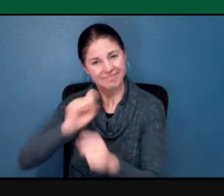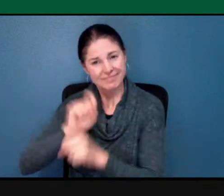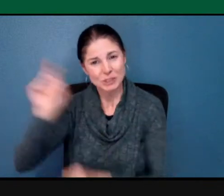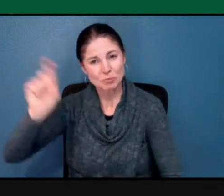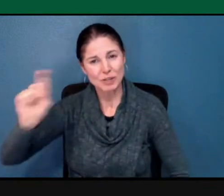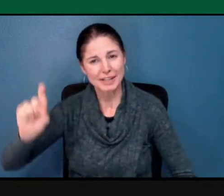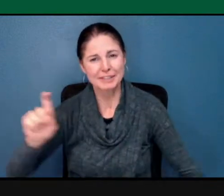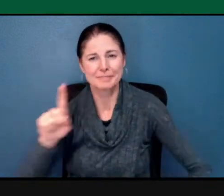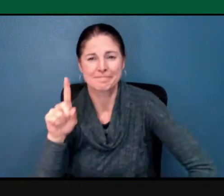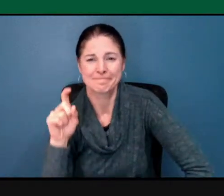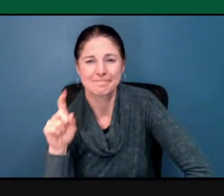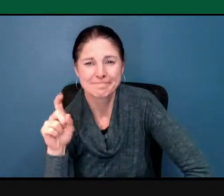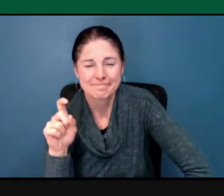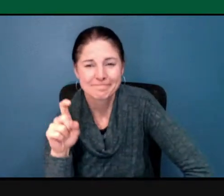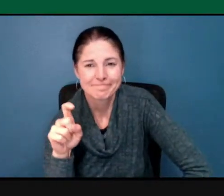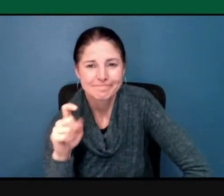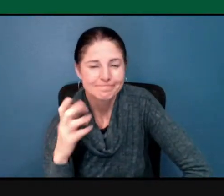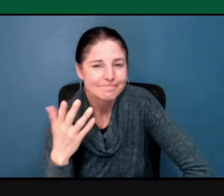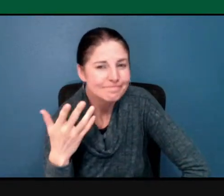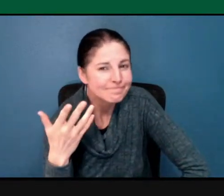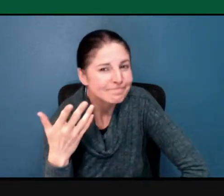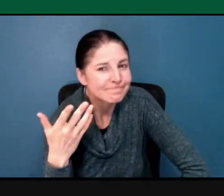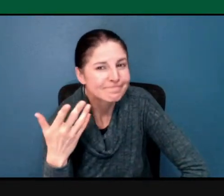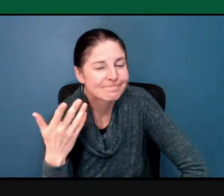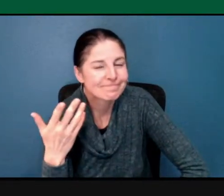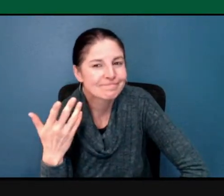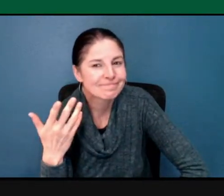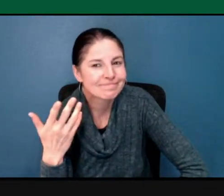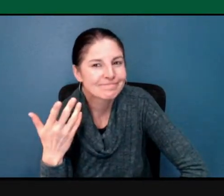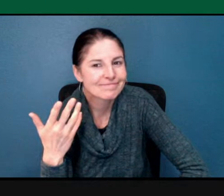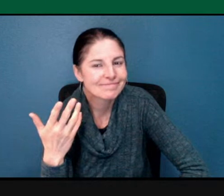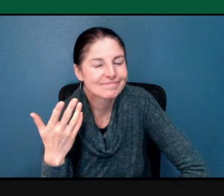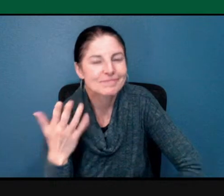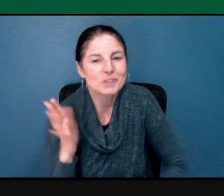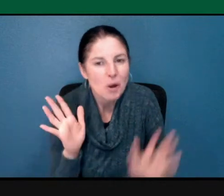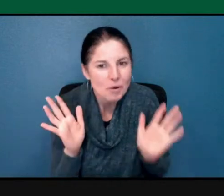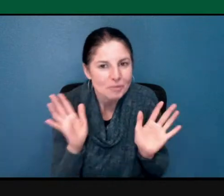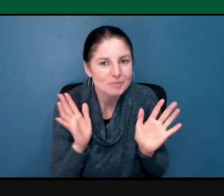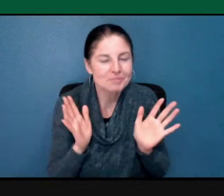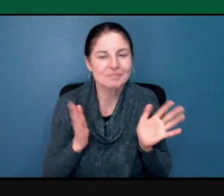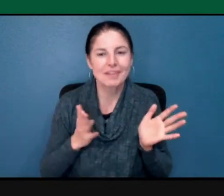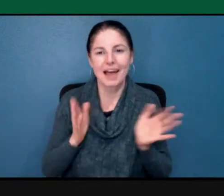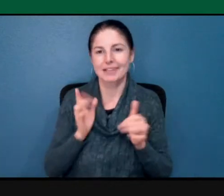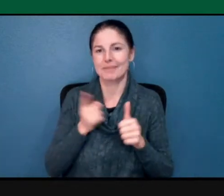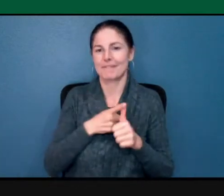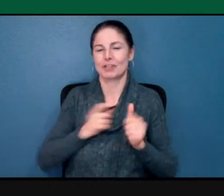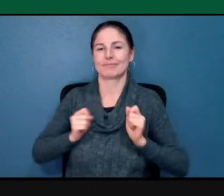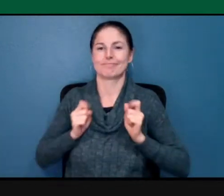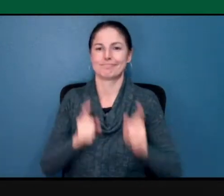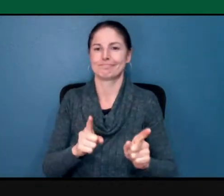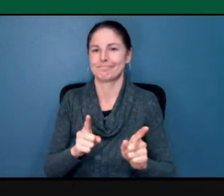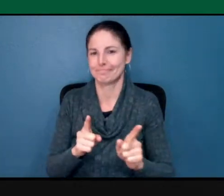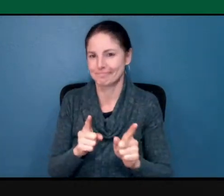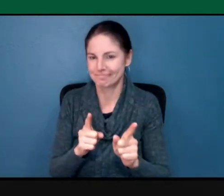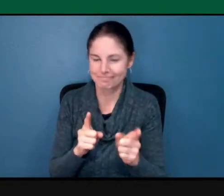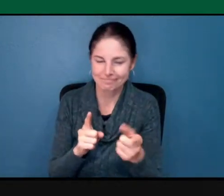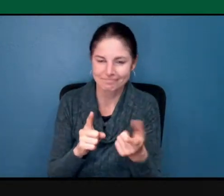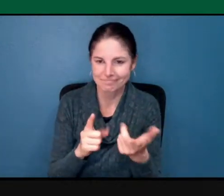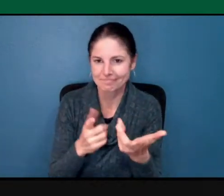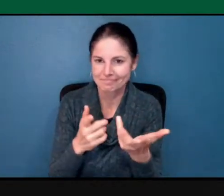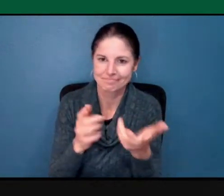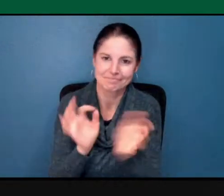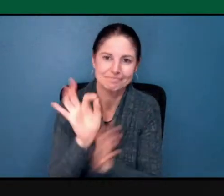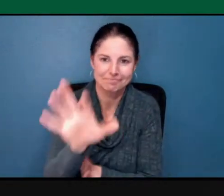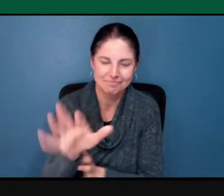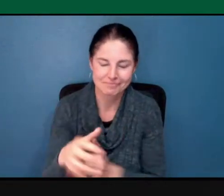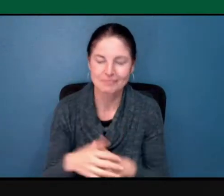So, I wanted to share what I initially instinctively thought, right? But, of course, then there's projects like I mentioned,